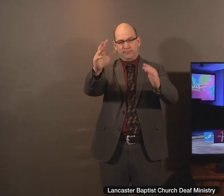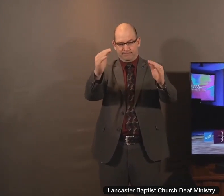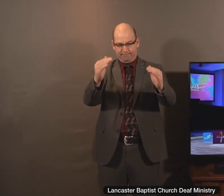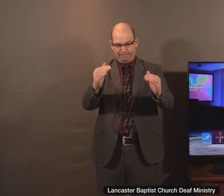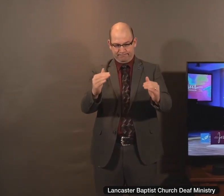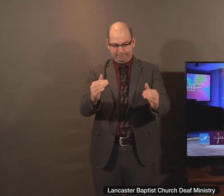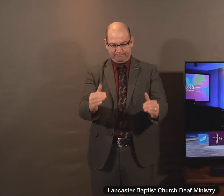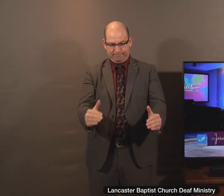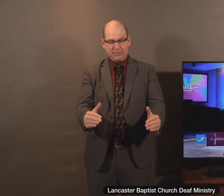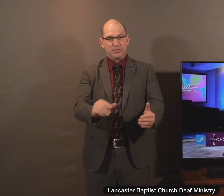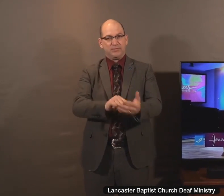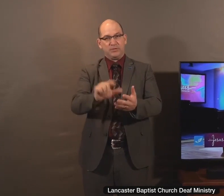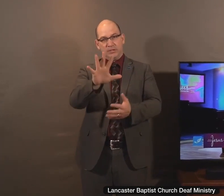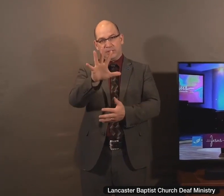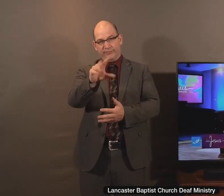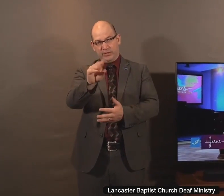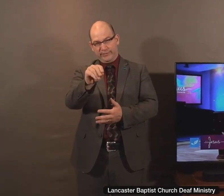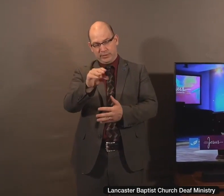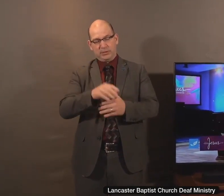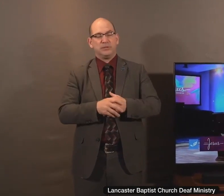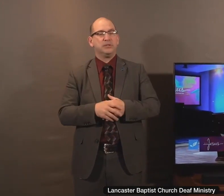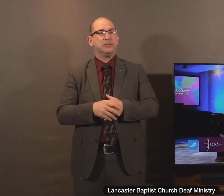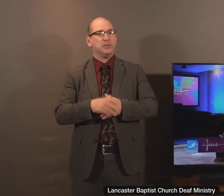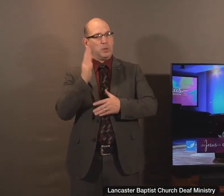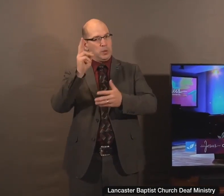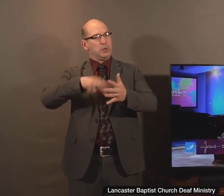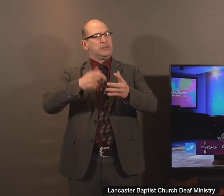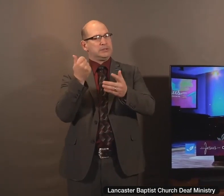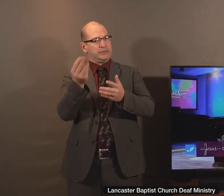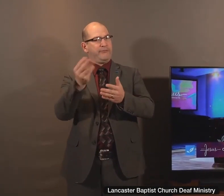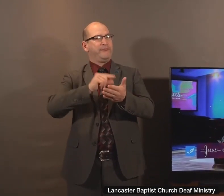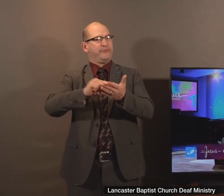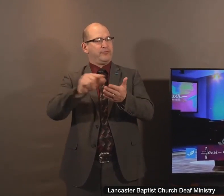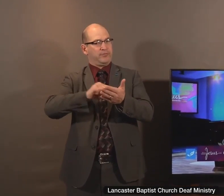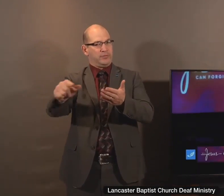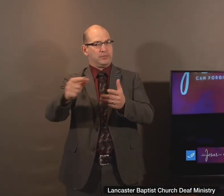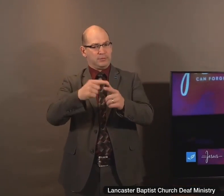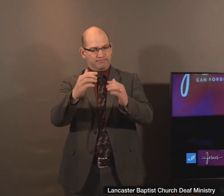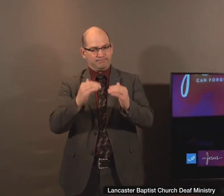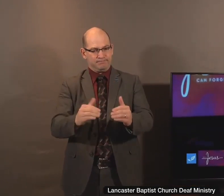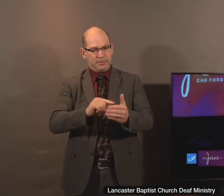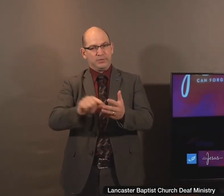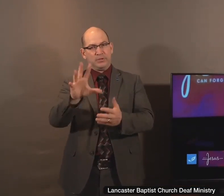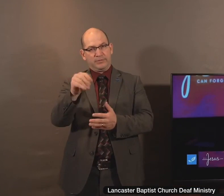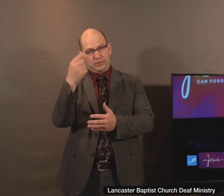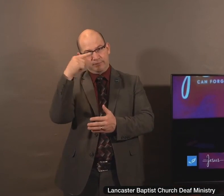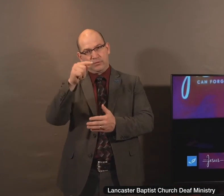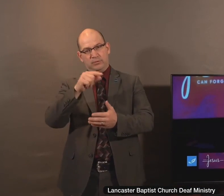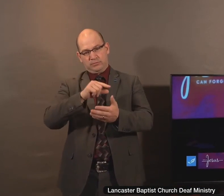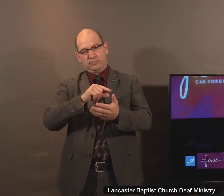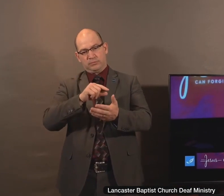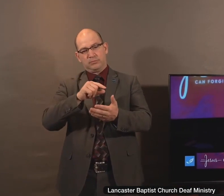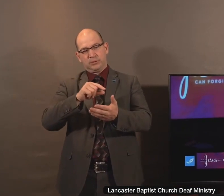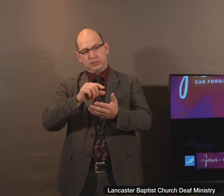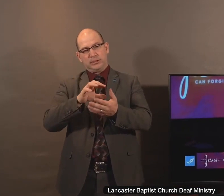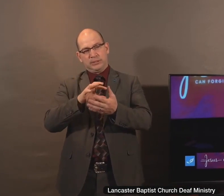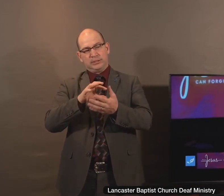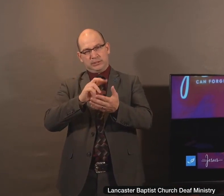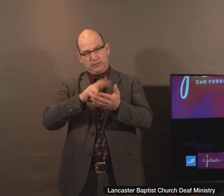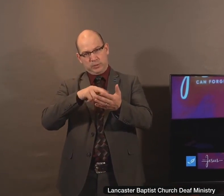down through verse 50, but we'll read several verses and then jump down to verse 50 for our scripture reading this morning. Luke